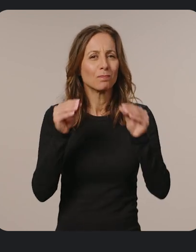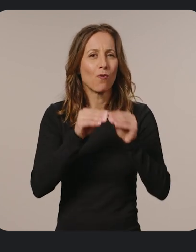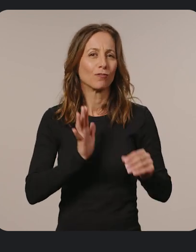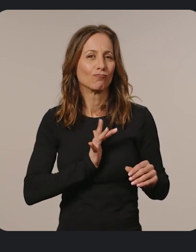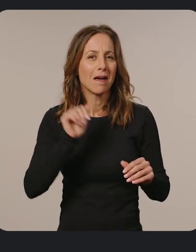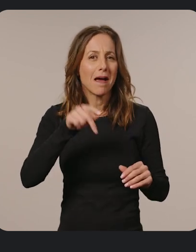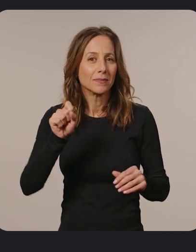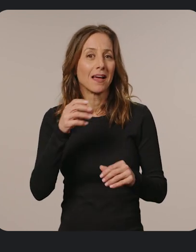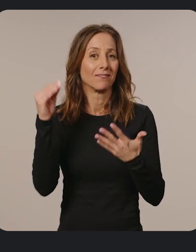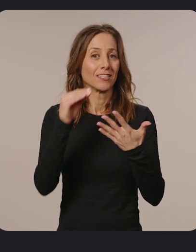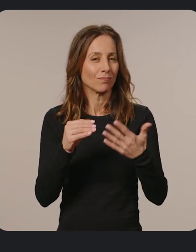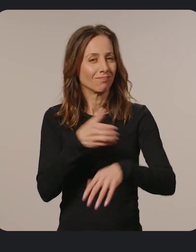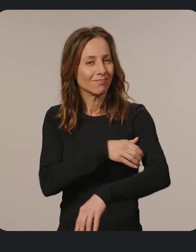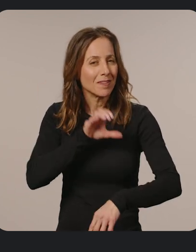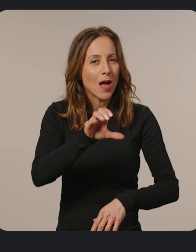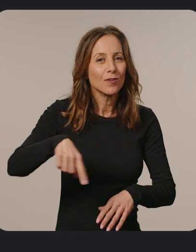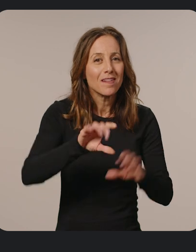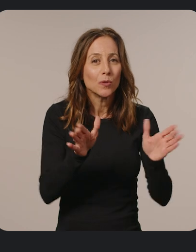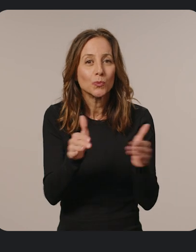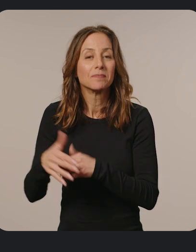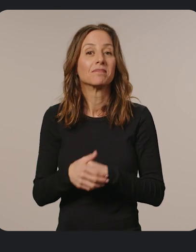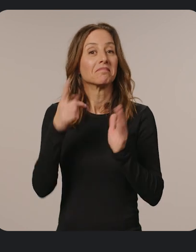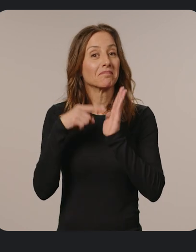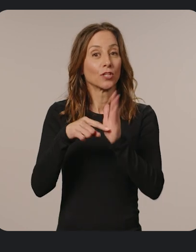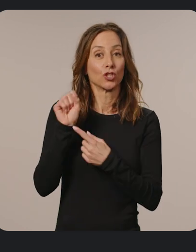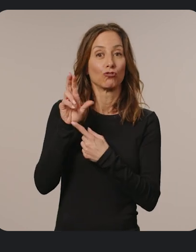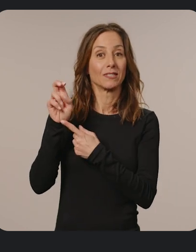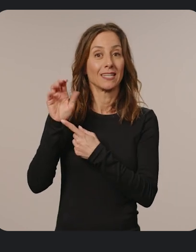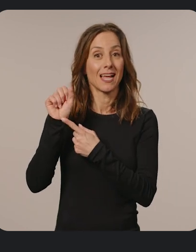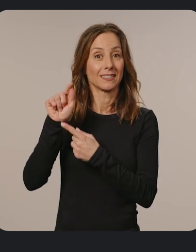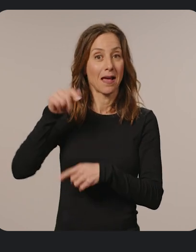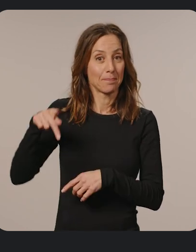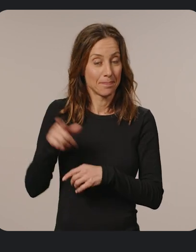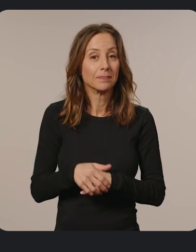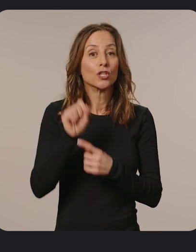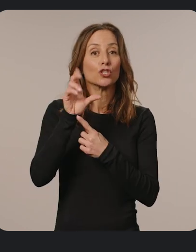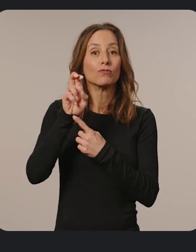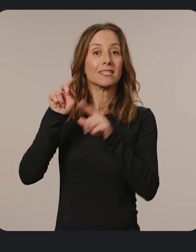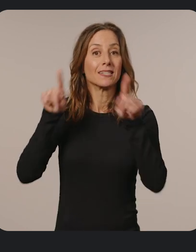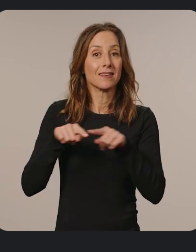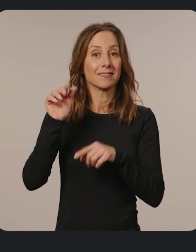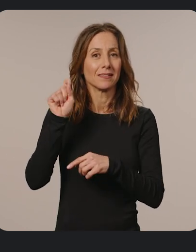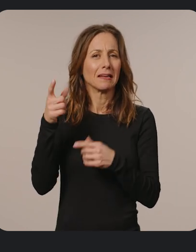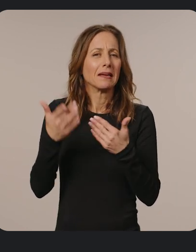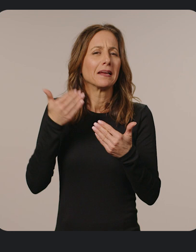features to better empower classrooms. Take the Screencast app, for example. Screencast makes it easy to record,